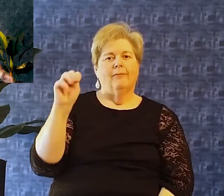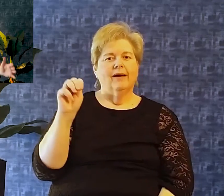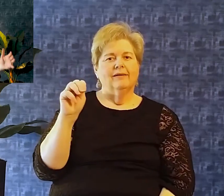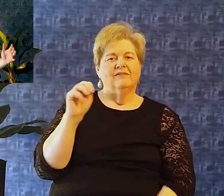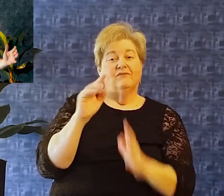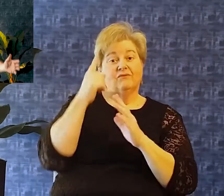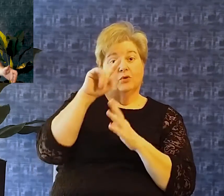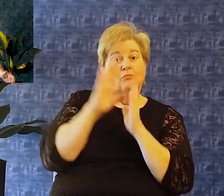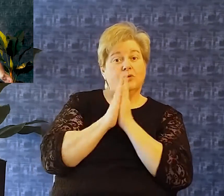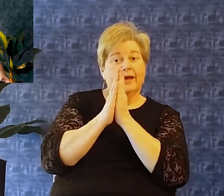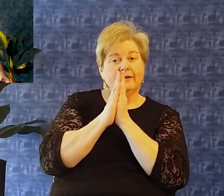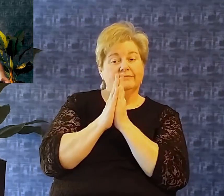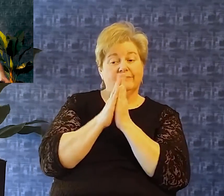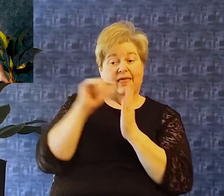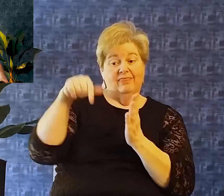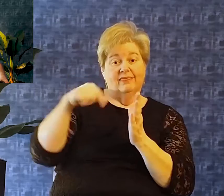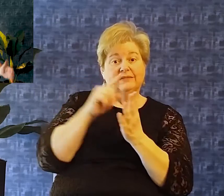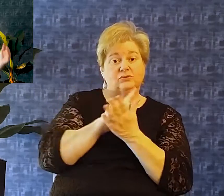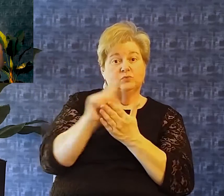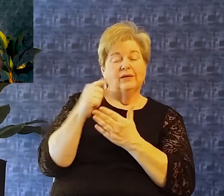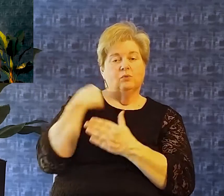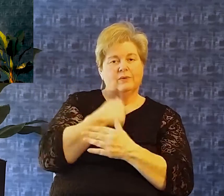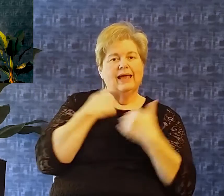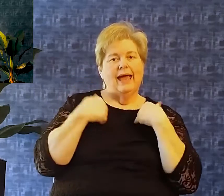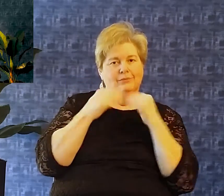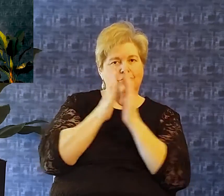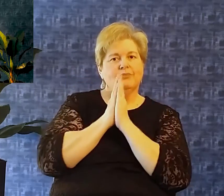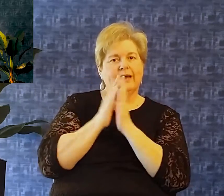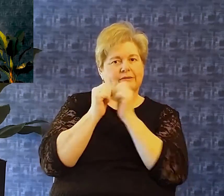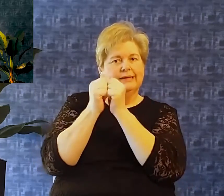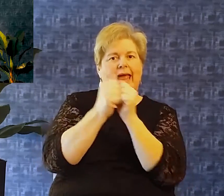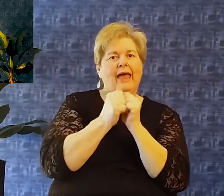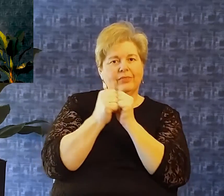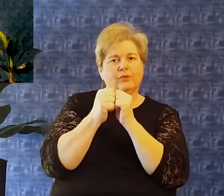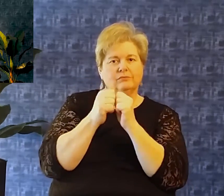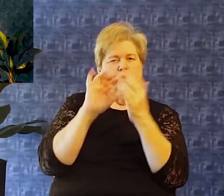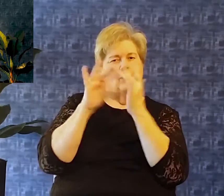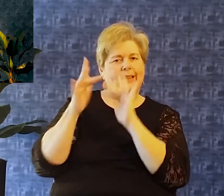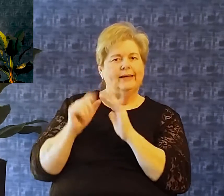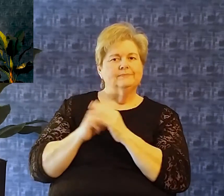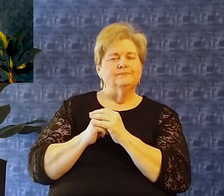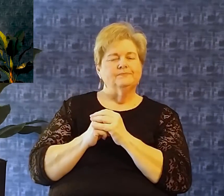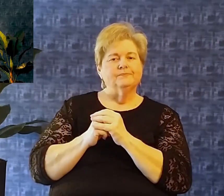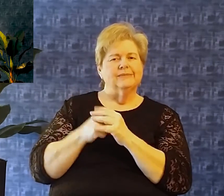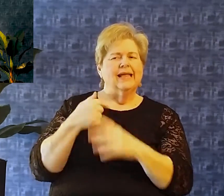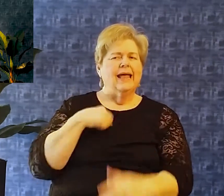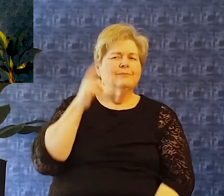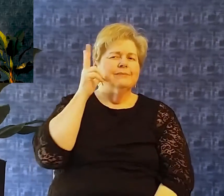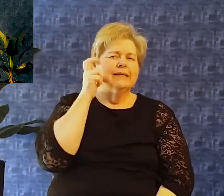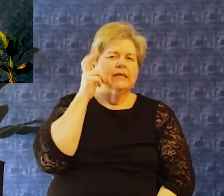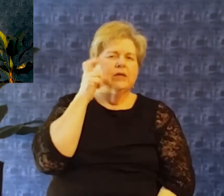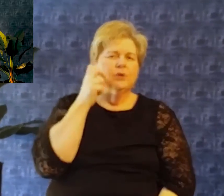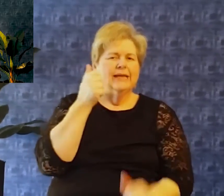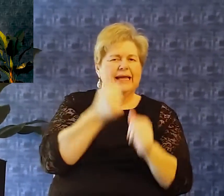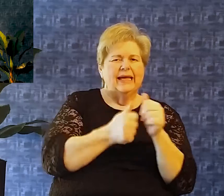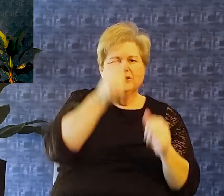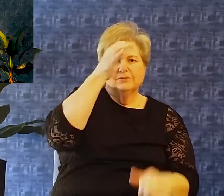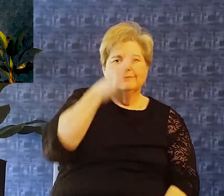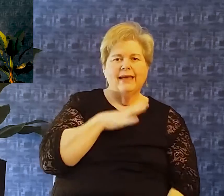prayer time And we this week had a time of prayer And as I hear each man share